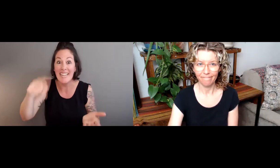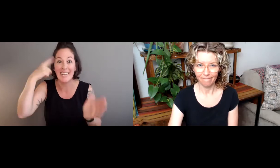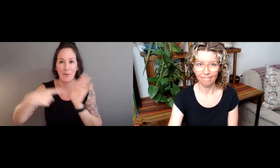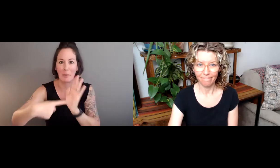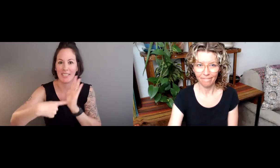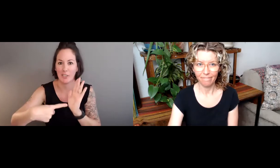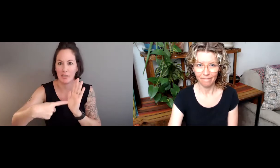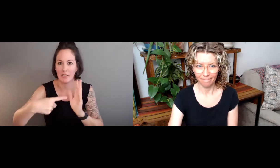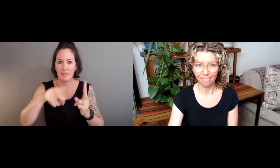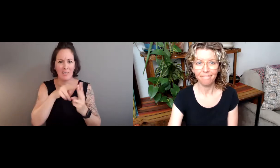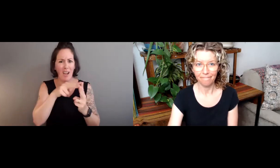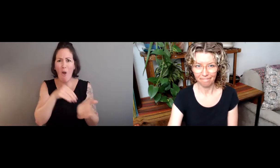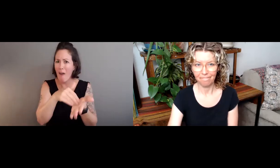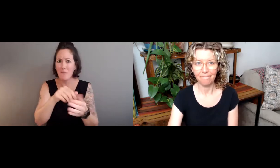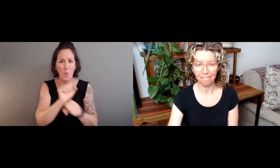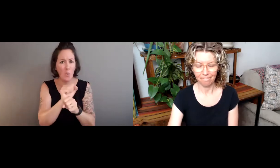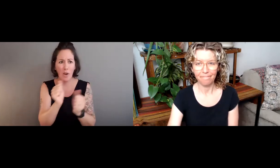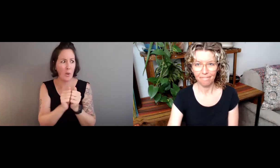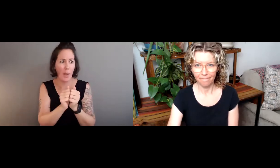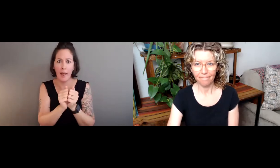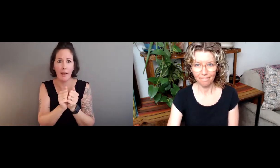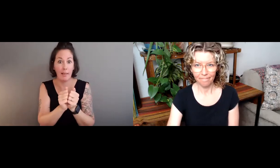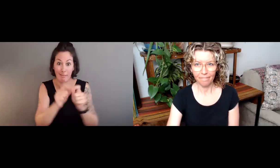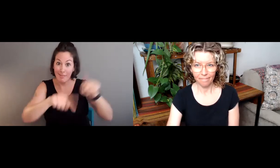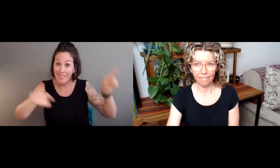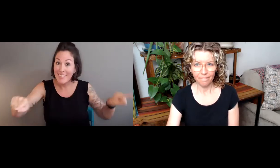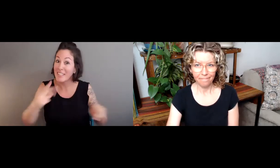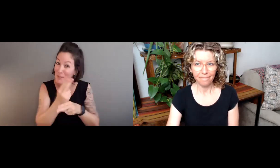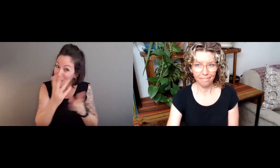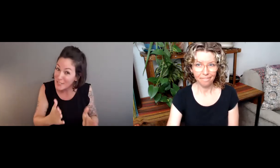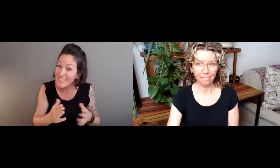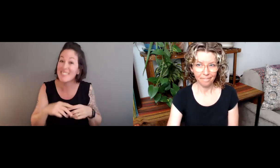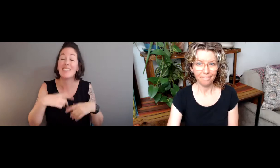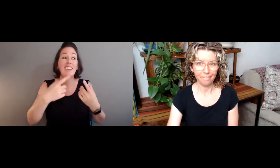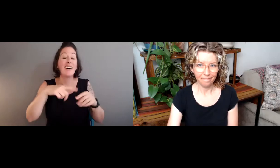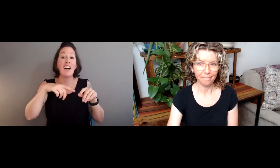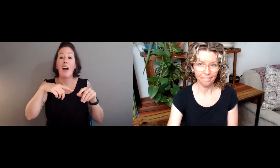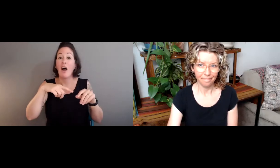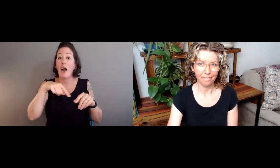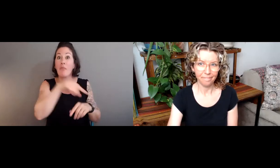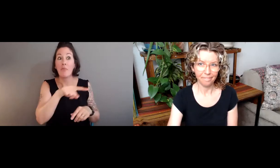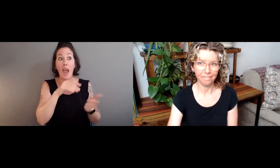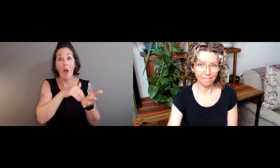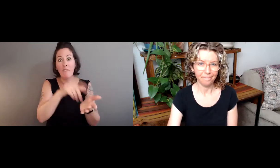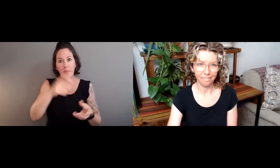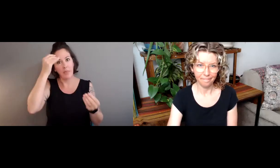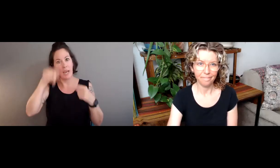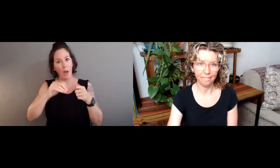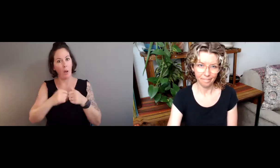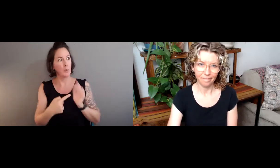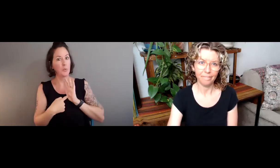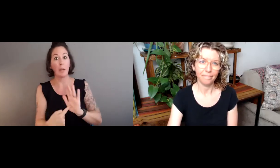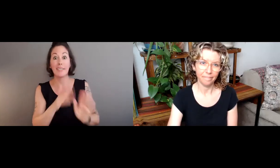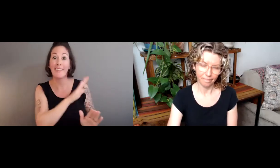I think that those fields get the need for representation and are often worked closely with a variety of different consumers.